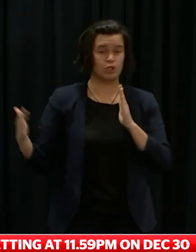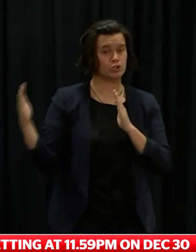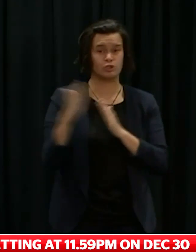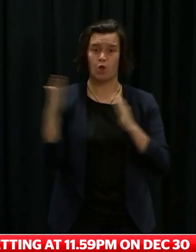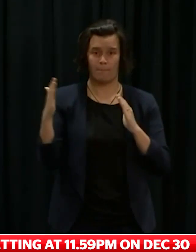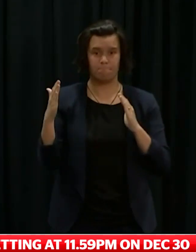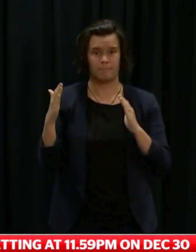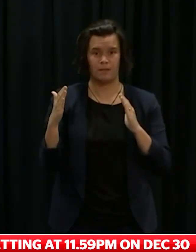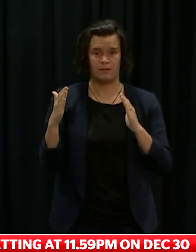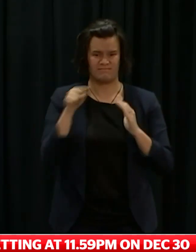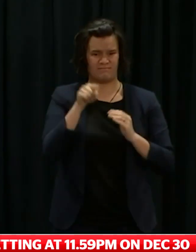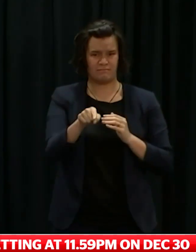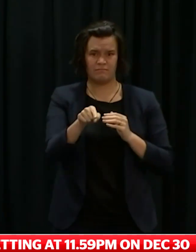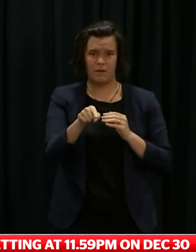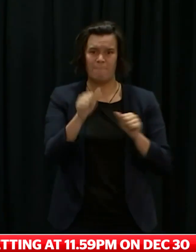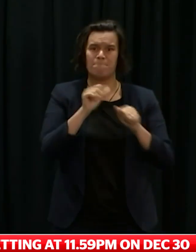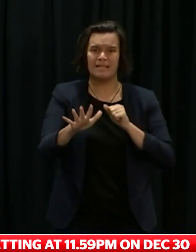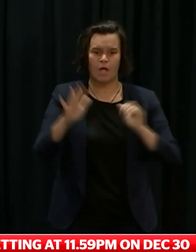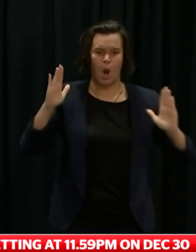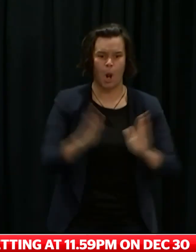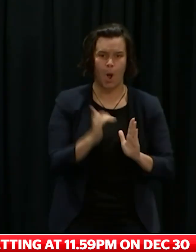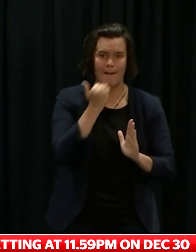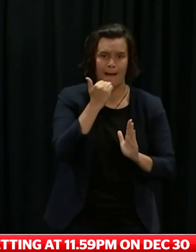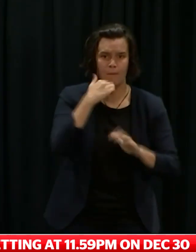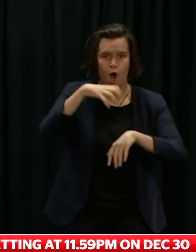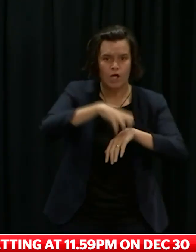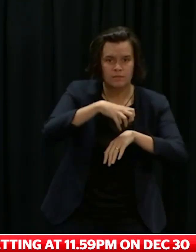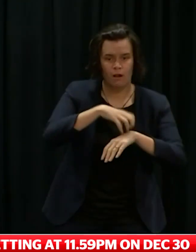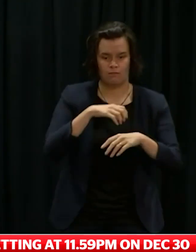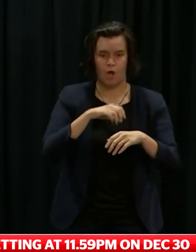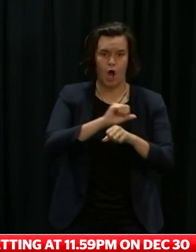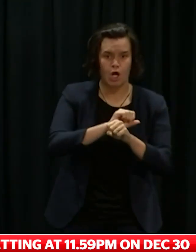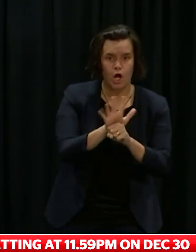in the OECD, and an opportunity to have a summer break with comparatively low rates of COVID-19. you.